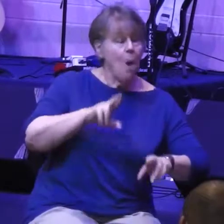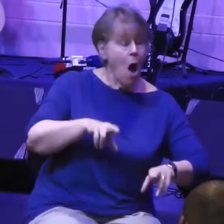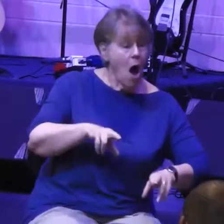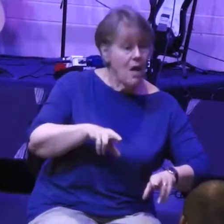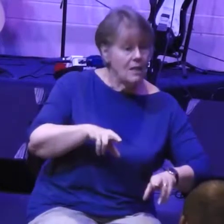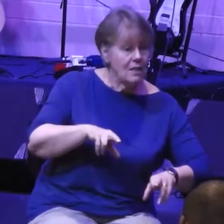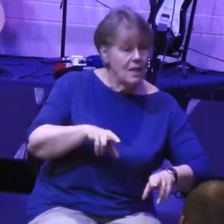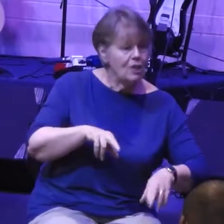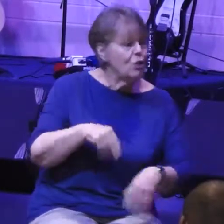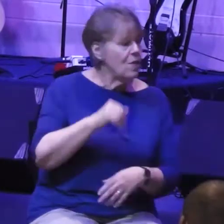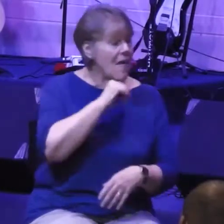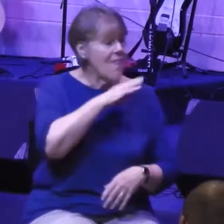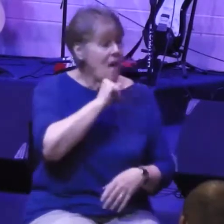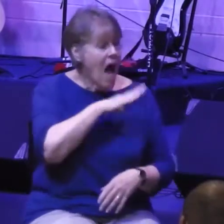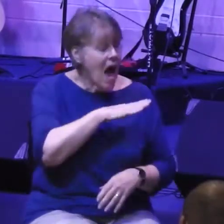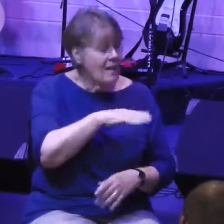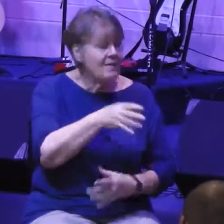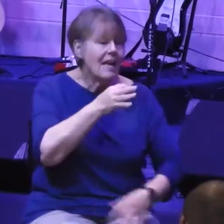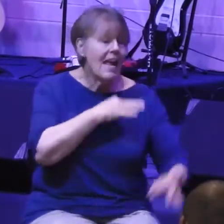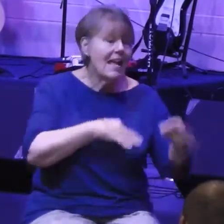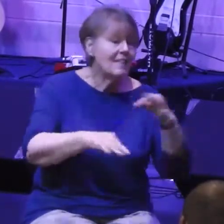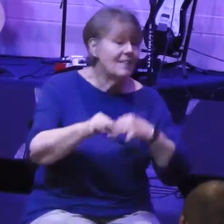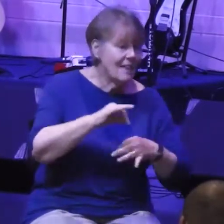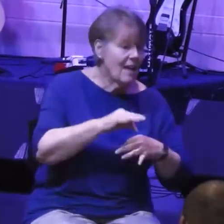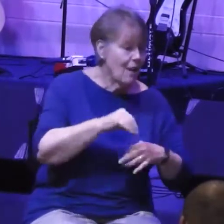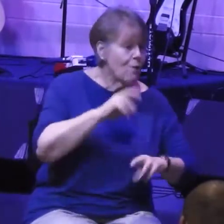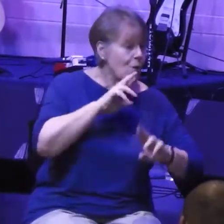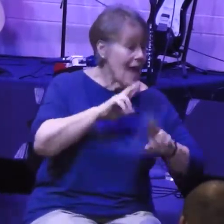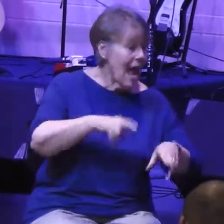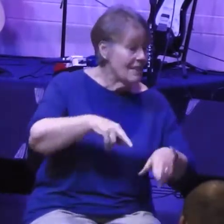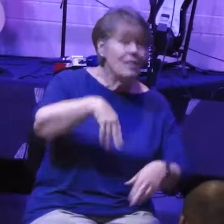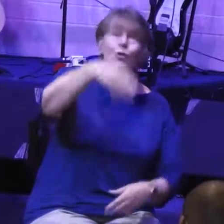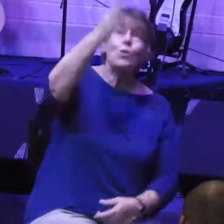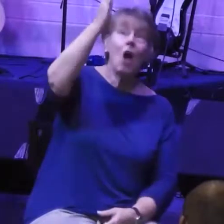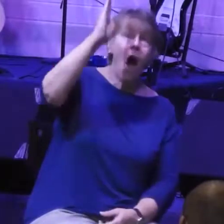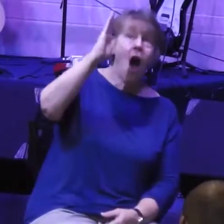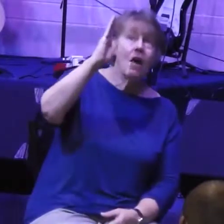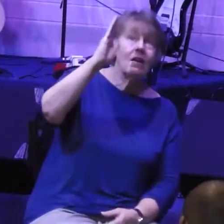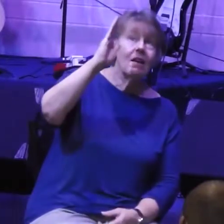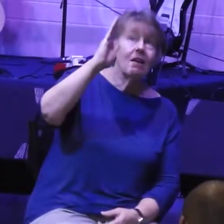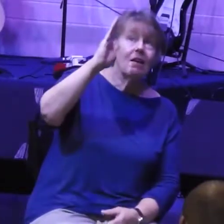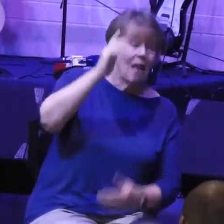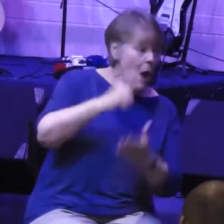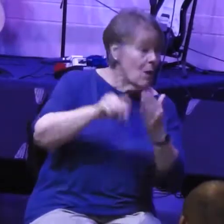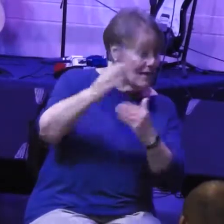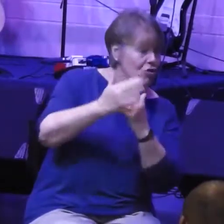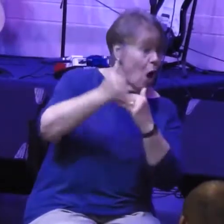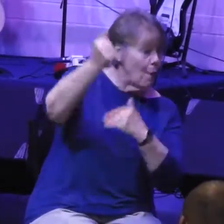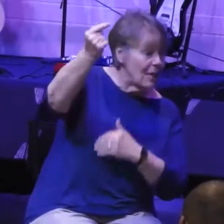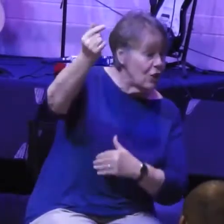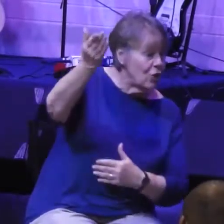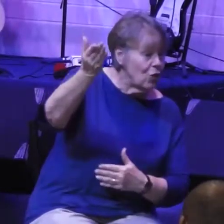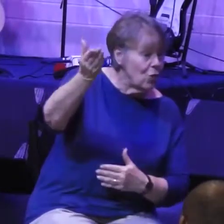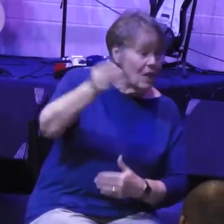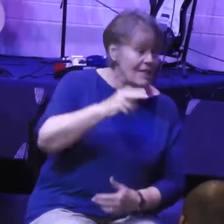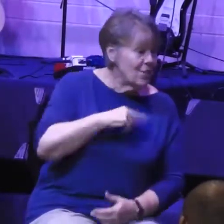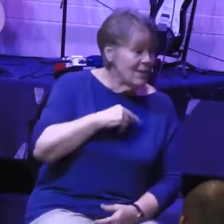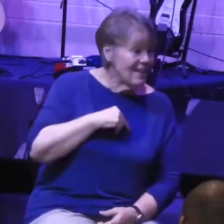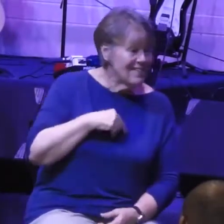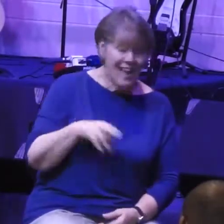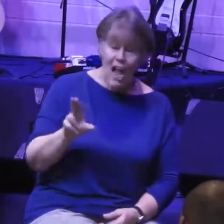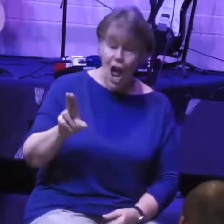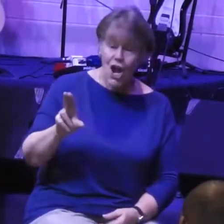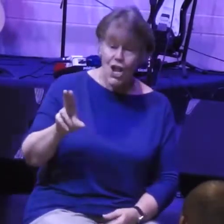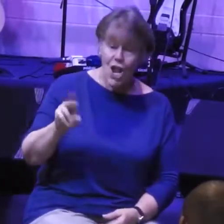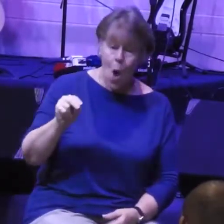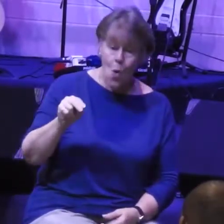based on what God has called me to do. And Nehemiah sees right through it. He says, no, I'm not going to listen to your